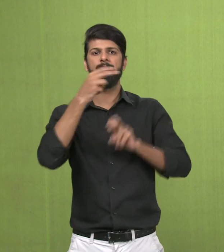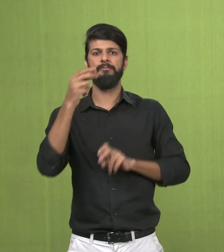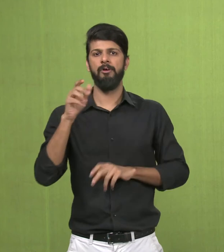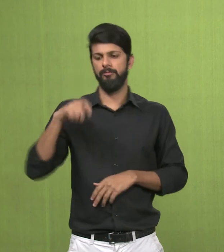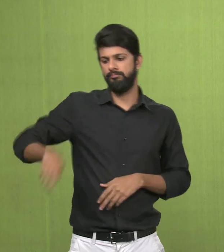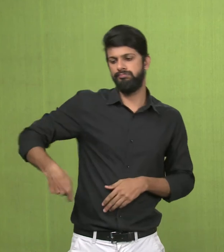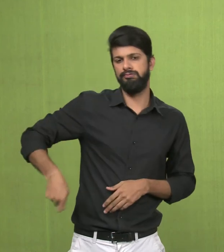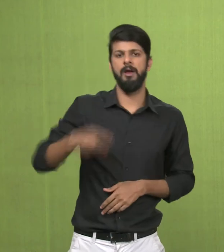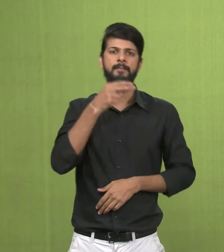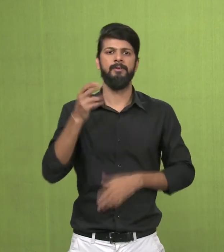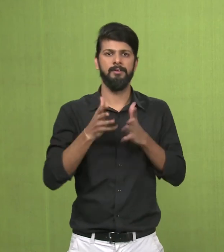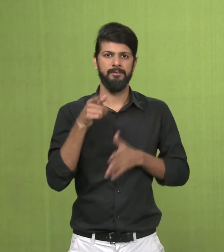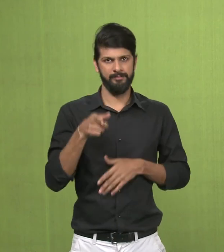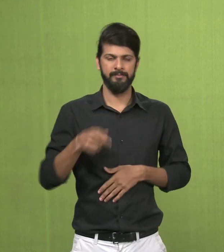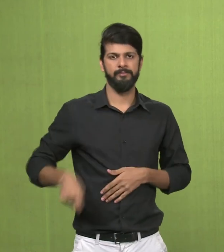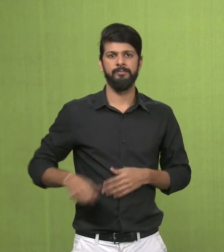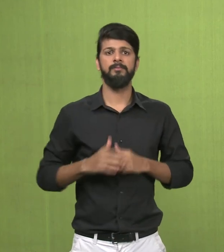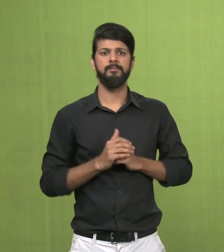The title is Yakshi with a cage.